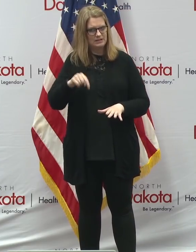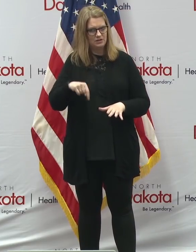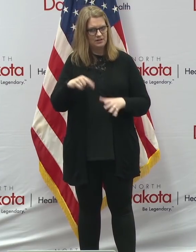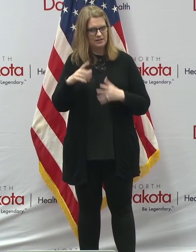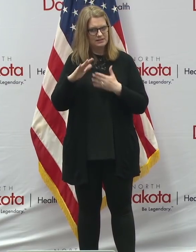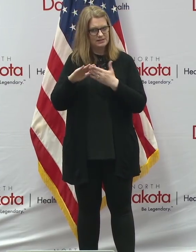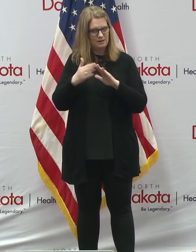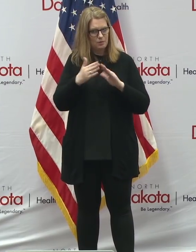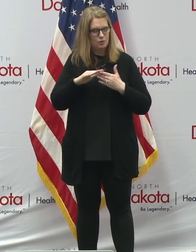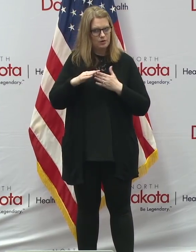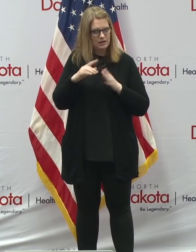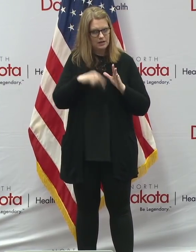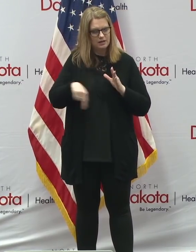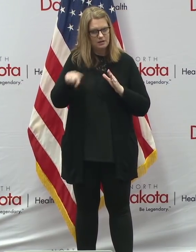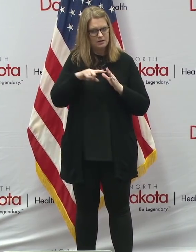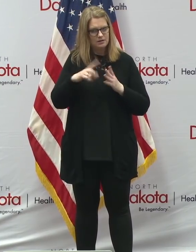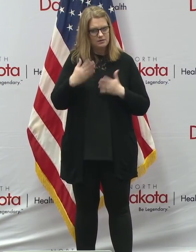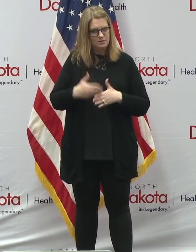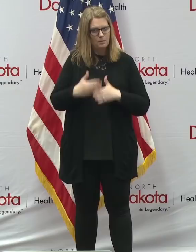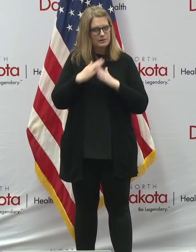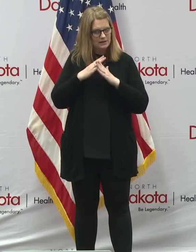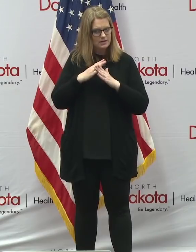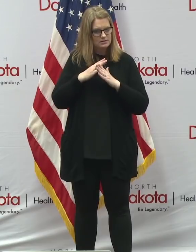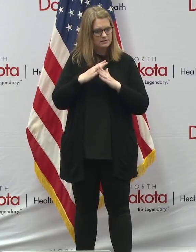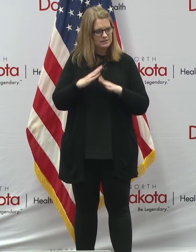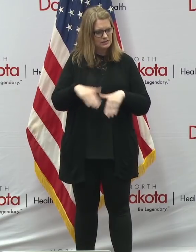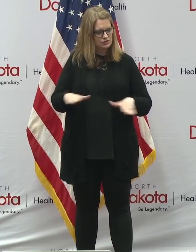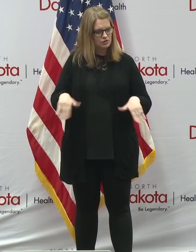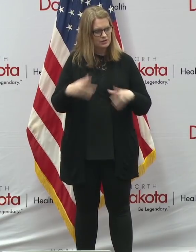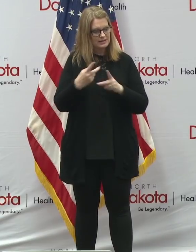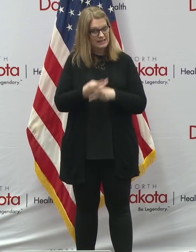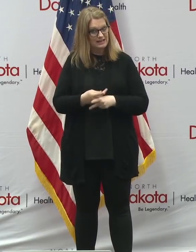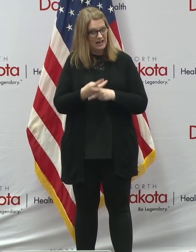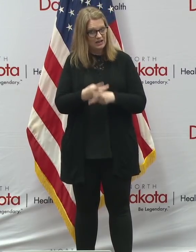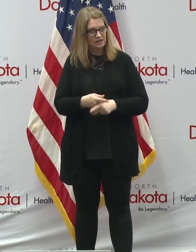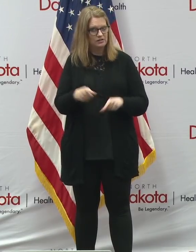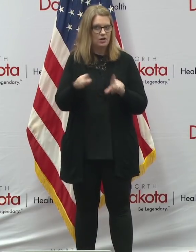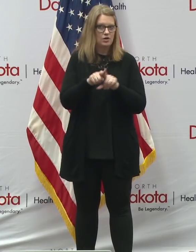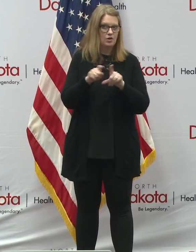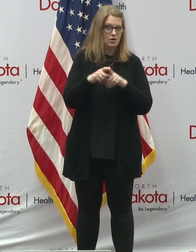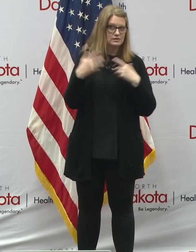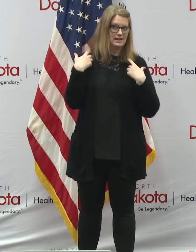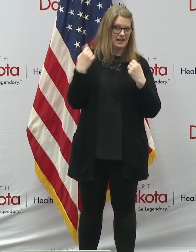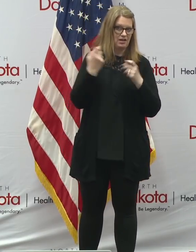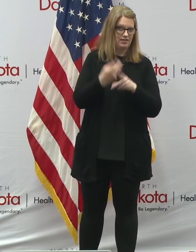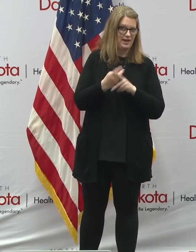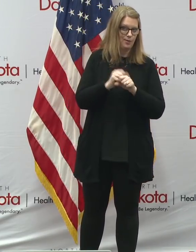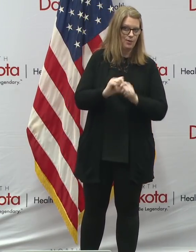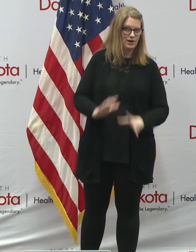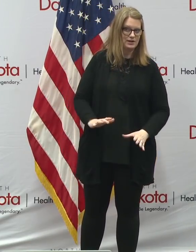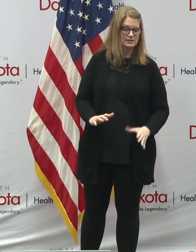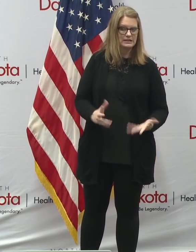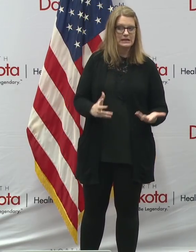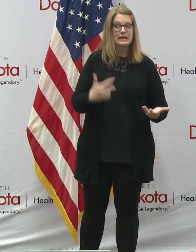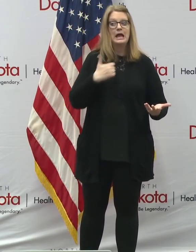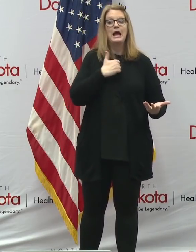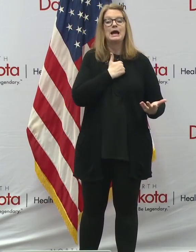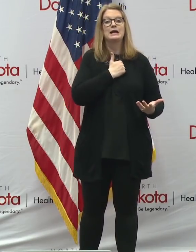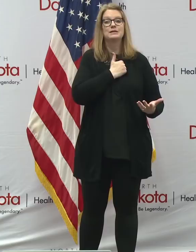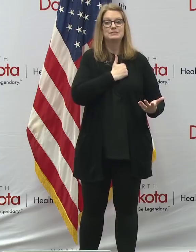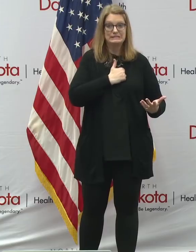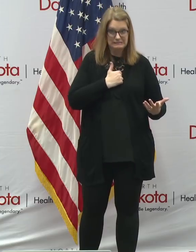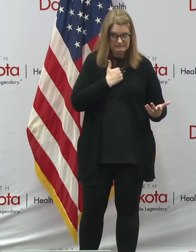community to help protect the children at daycares as well as the healthcare workers. So I'm sorry to hear that